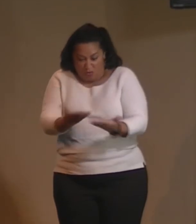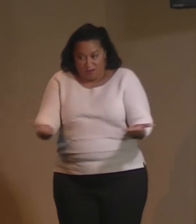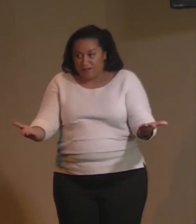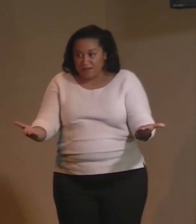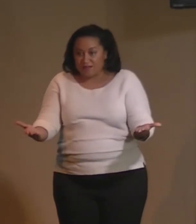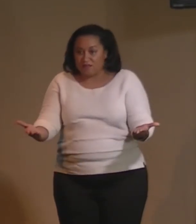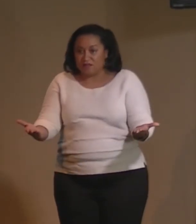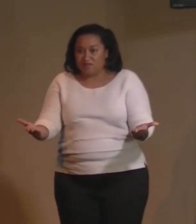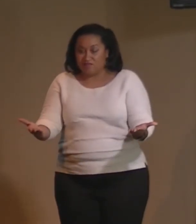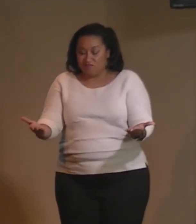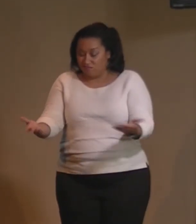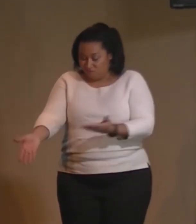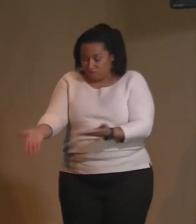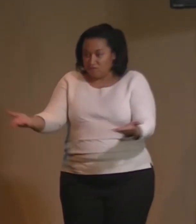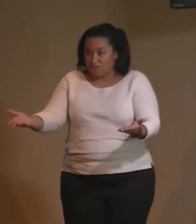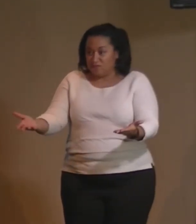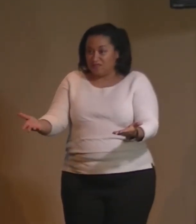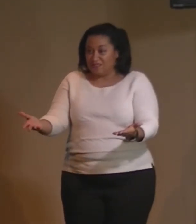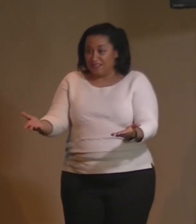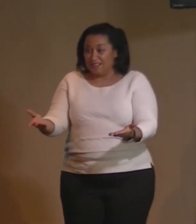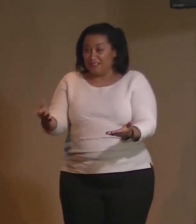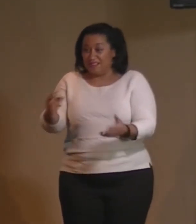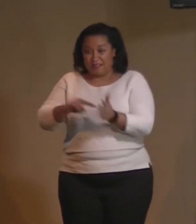then isn't it sitting right where you are?